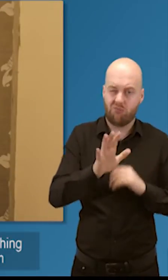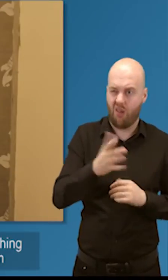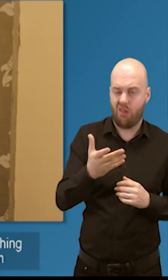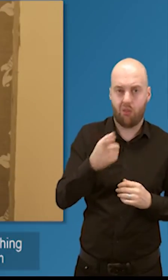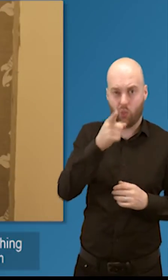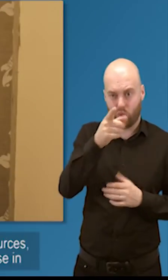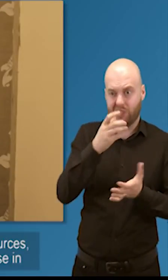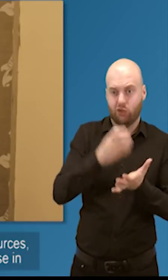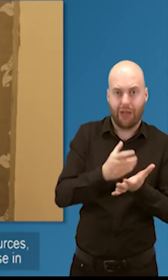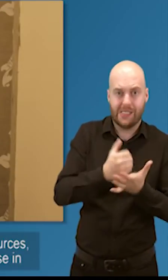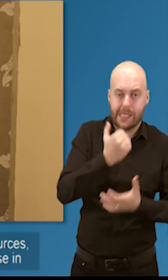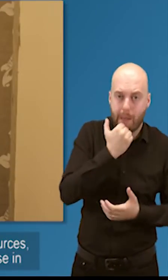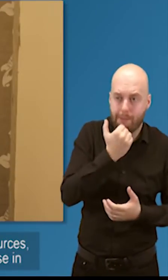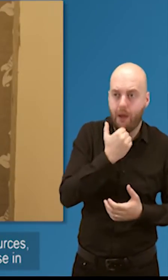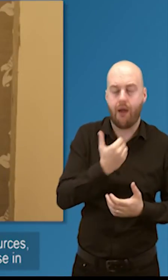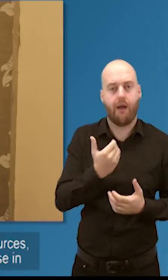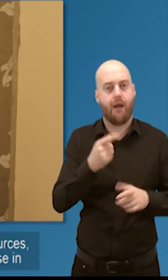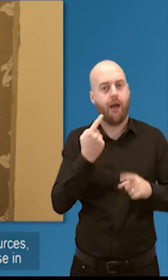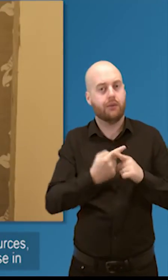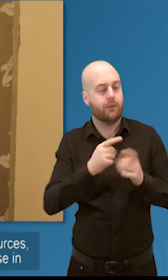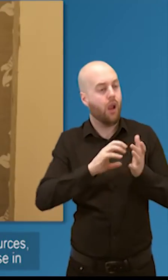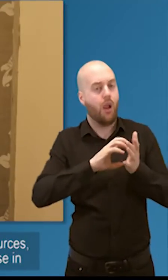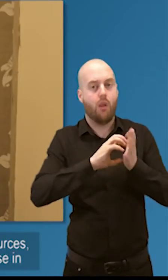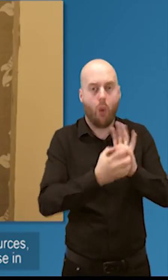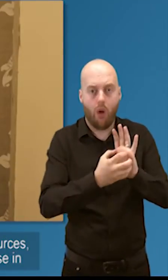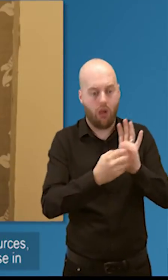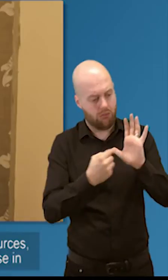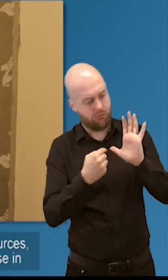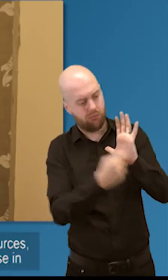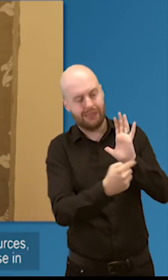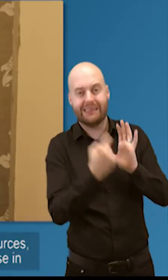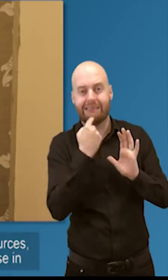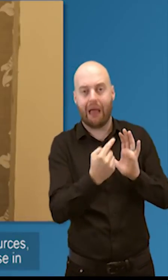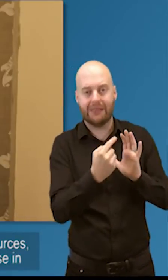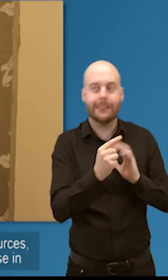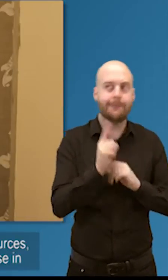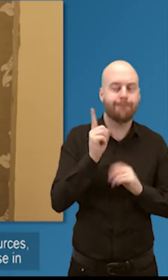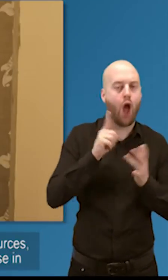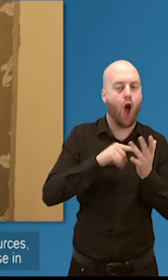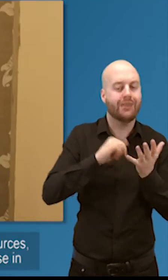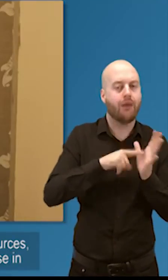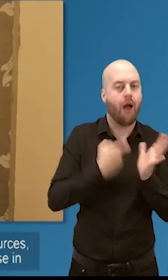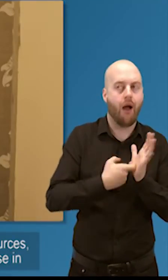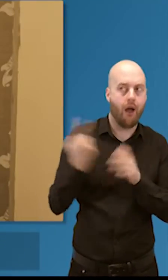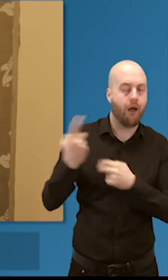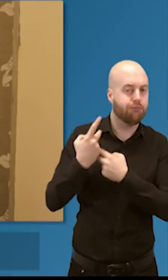we'll we'll trust them we'll trust them with our money our time our resources our children our our parents all sort